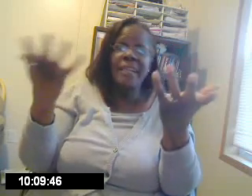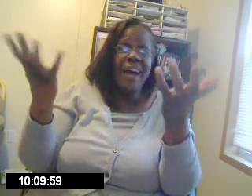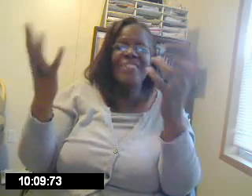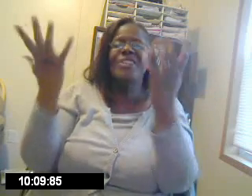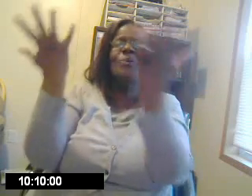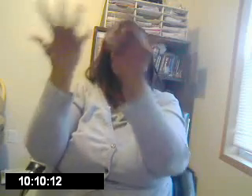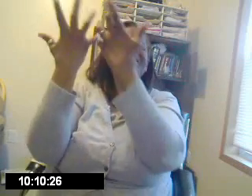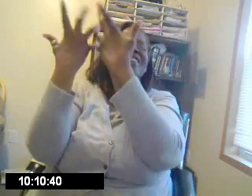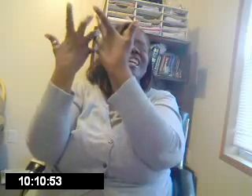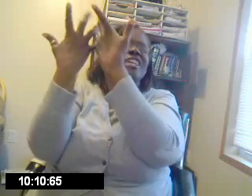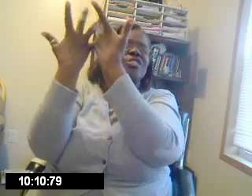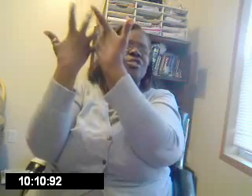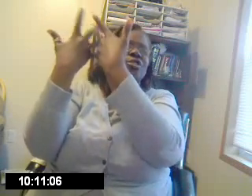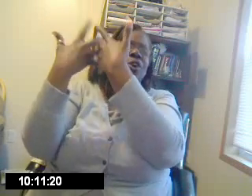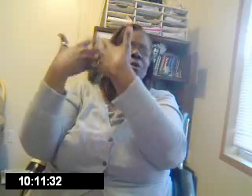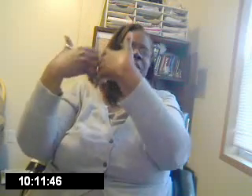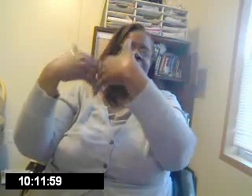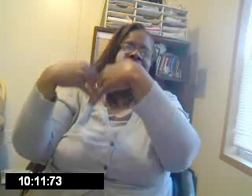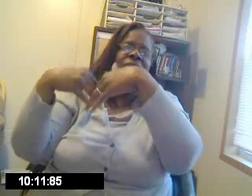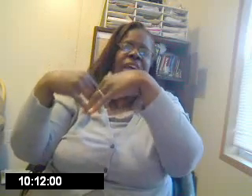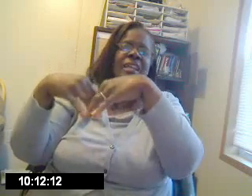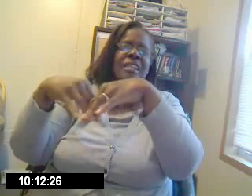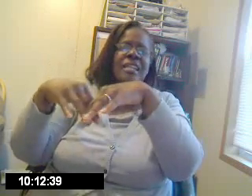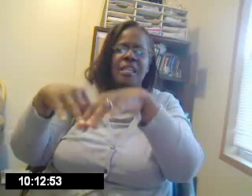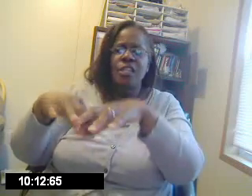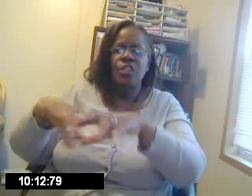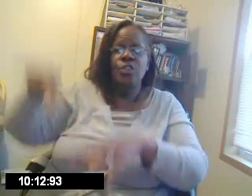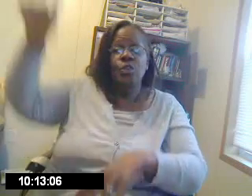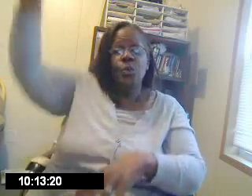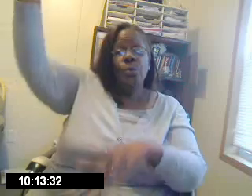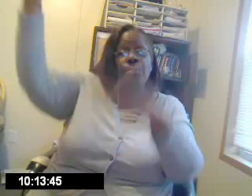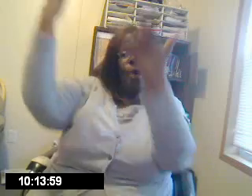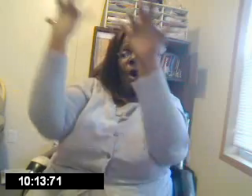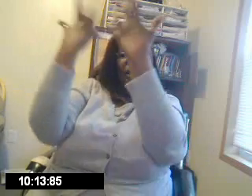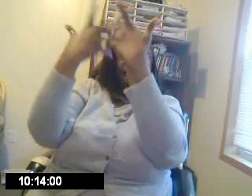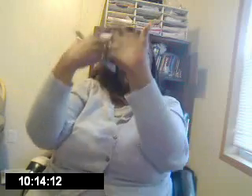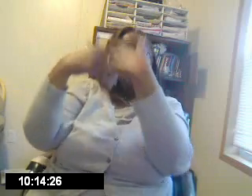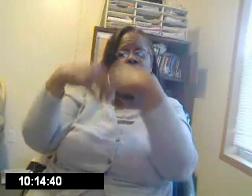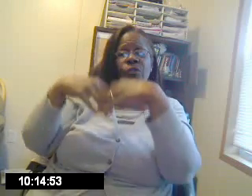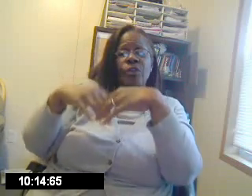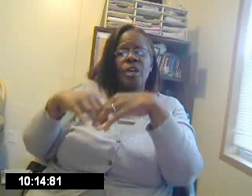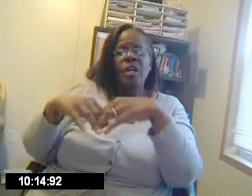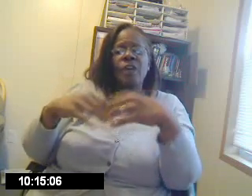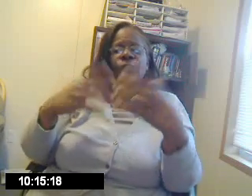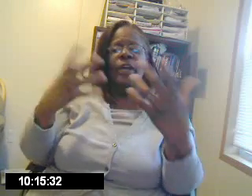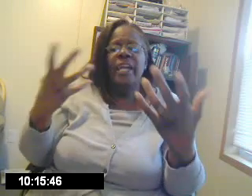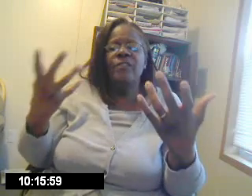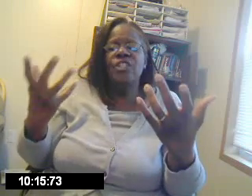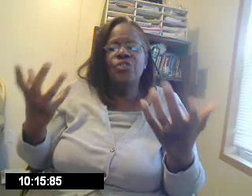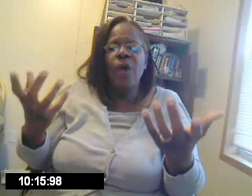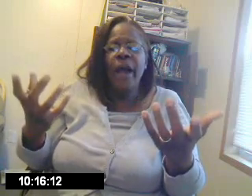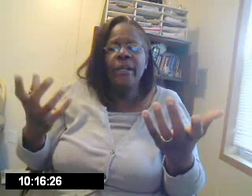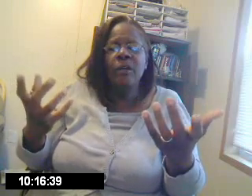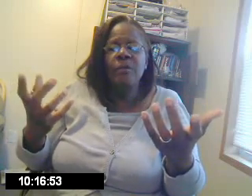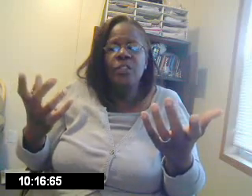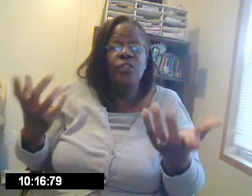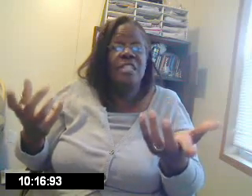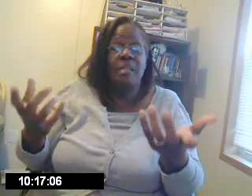it out. know whatever. So you go like that. You brought me over. For every trial. You've seen